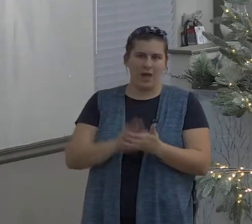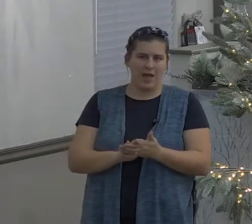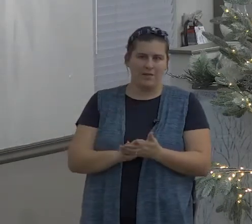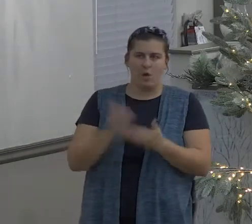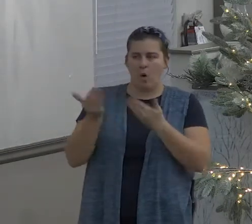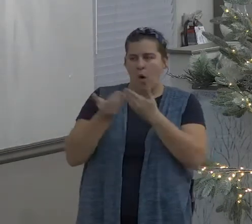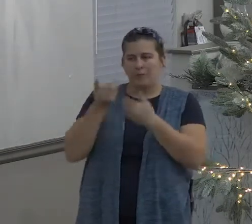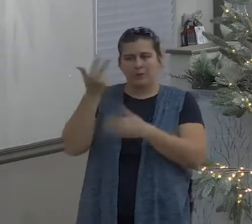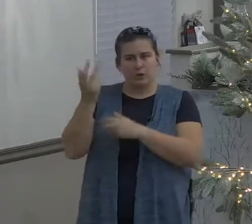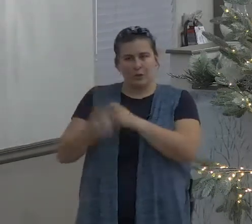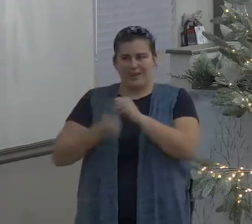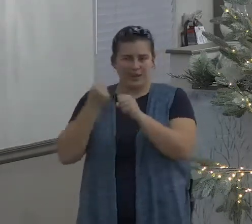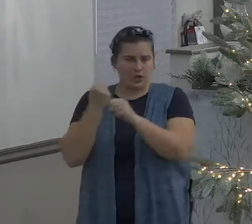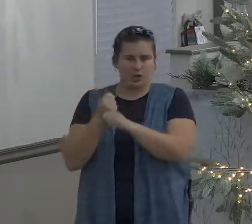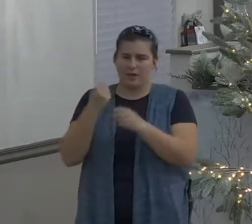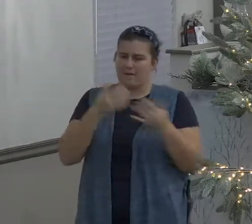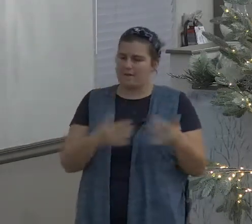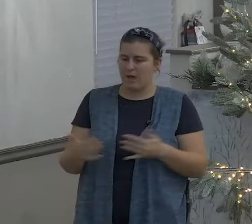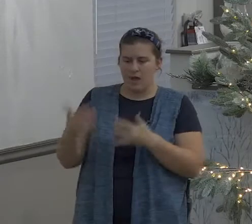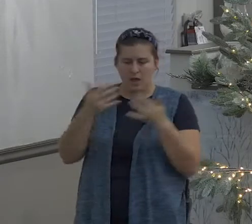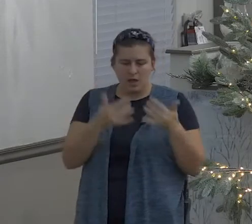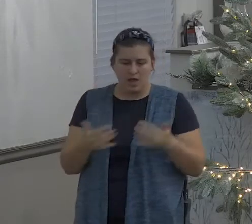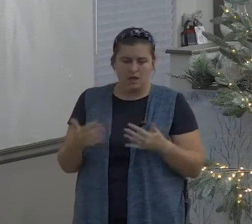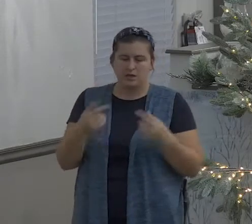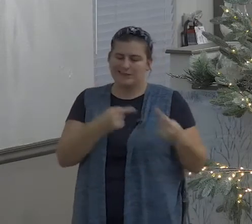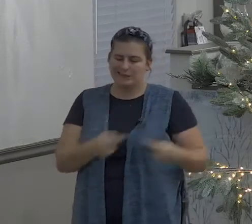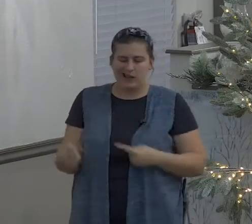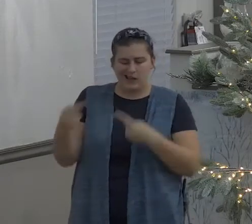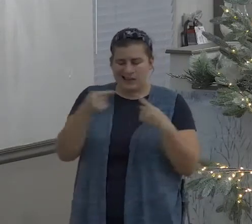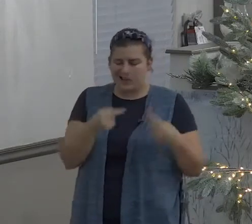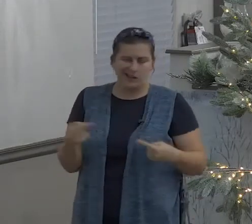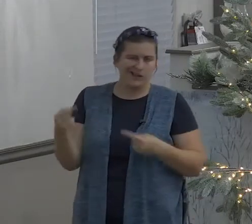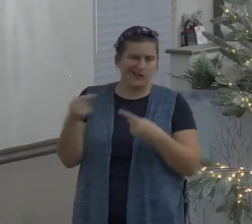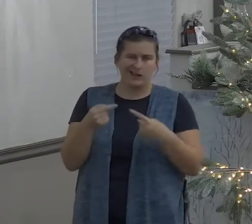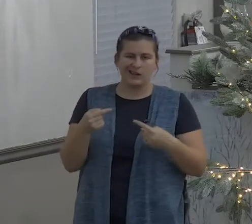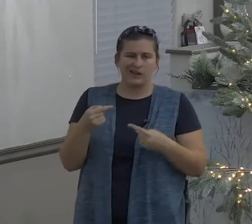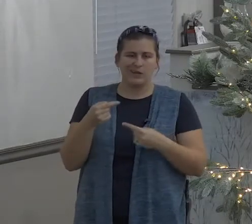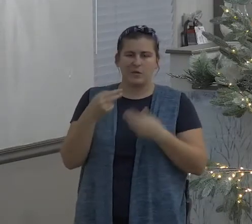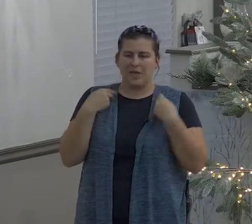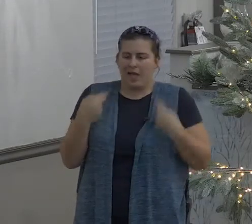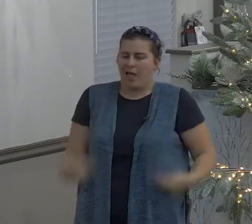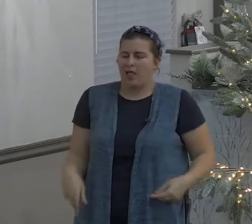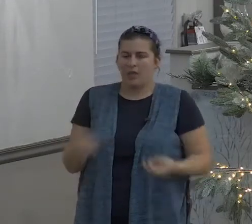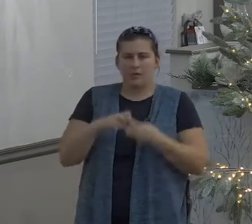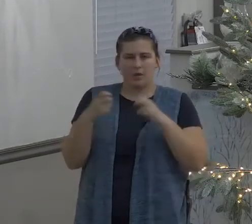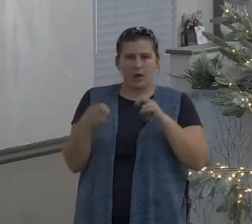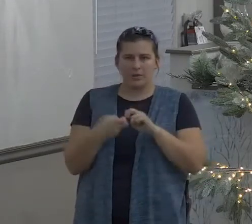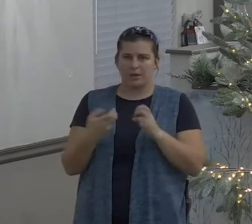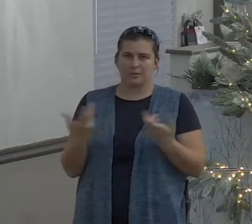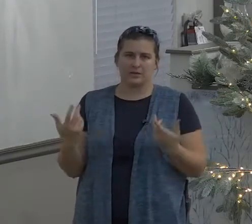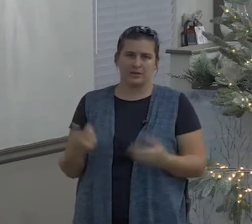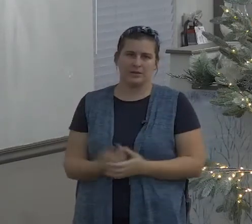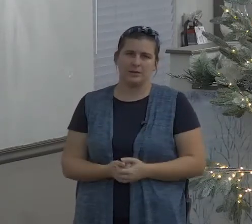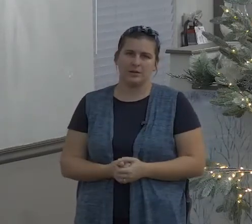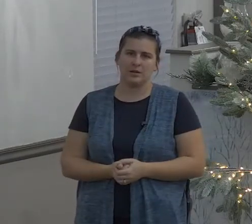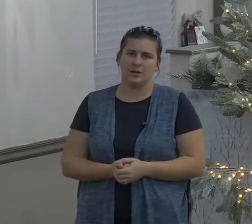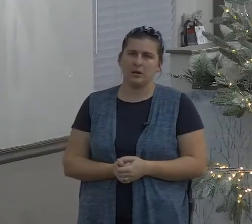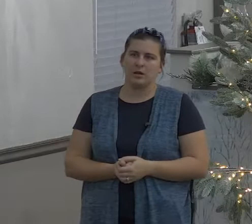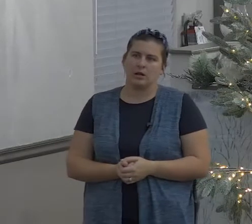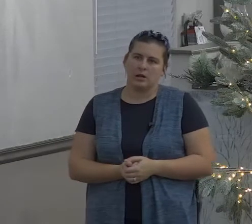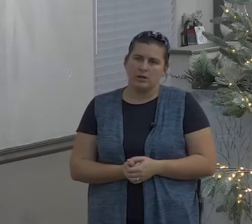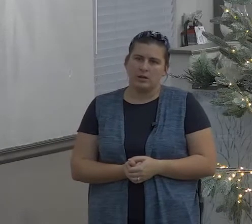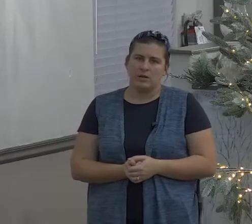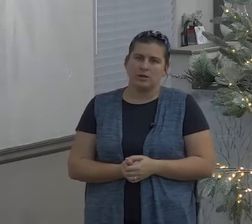road it's been a long it's been a long two plus years two and a half years for Betty almost three